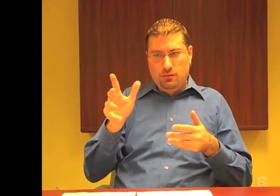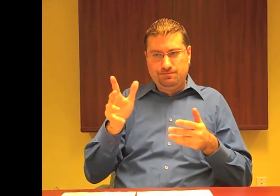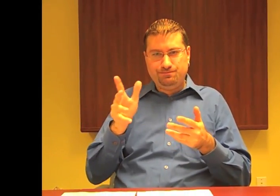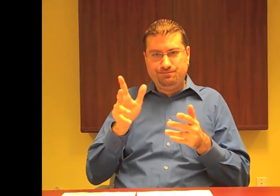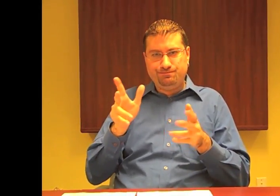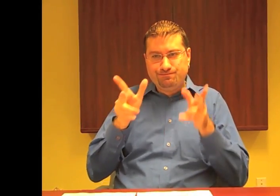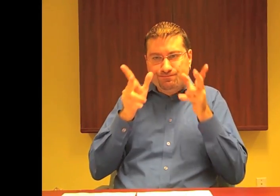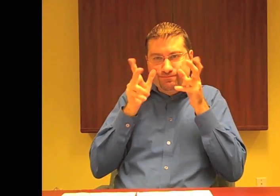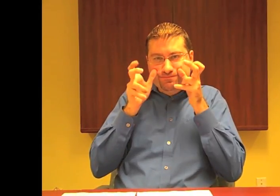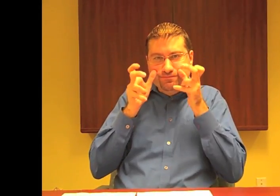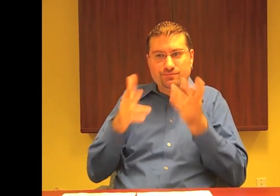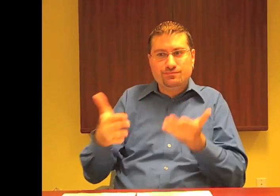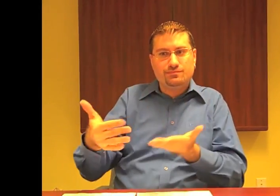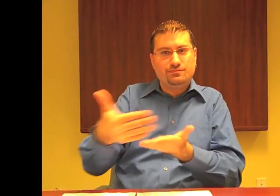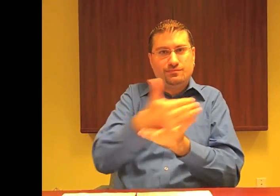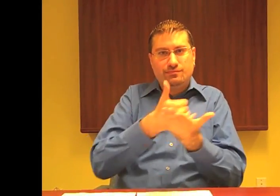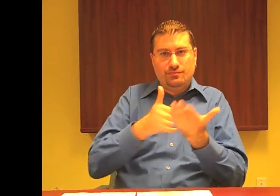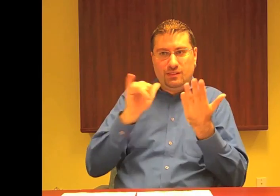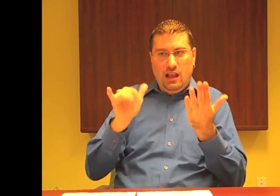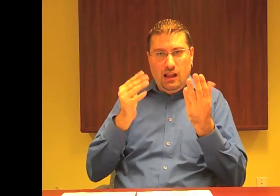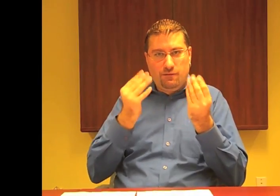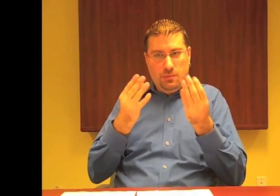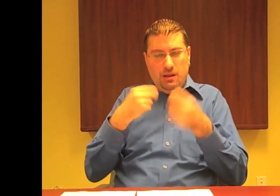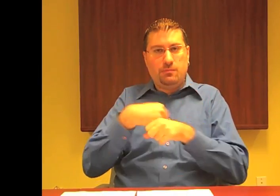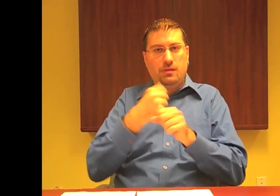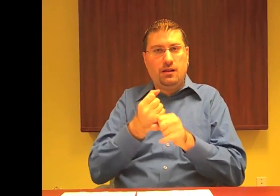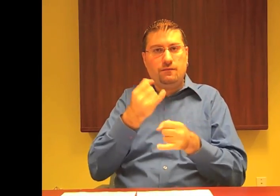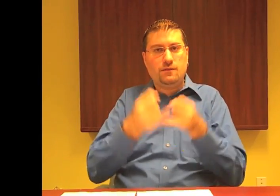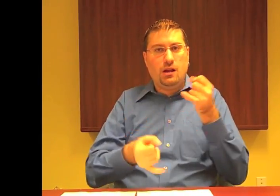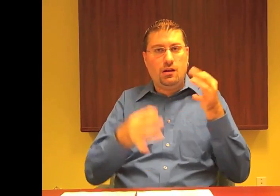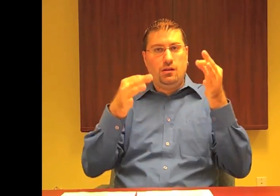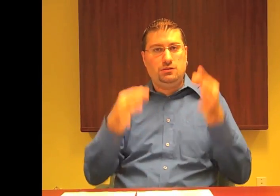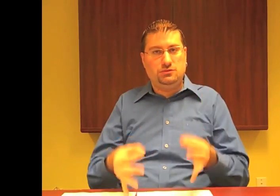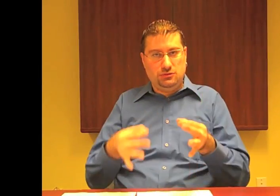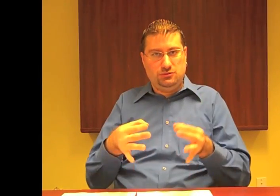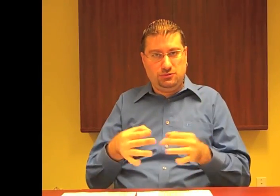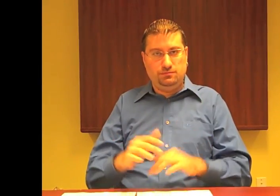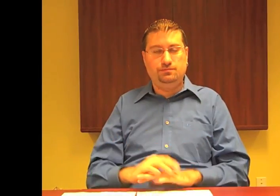These positions will weigh in on the CRTC commissioner's final decision.